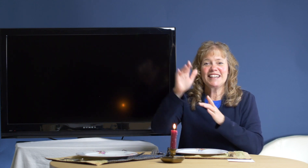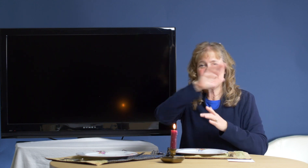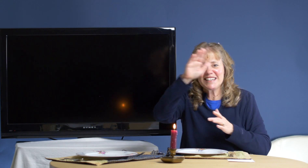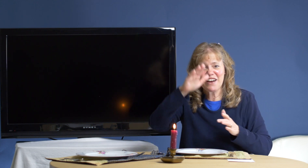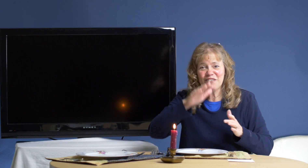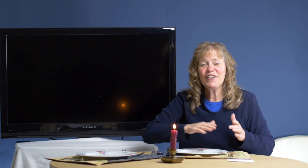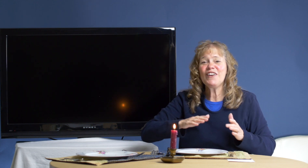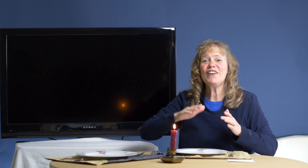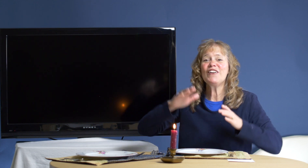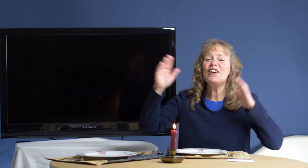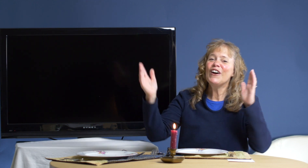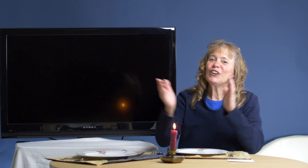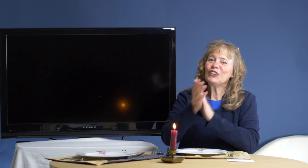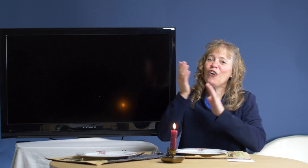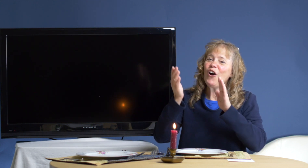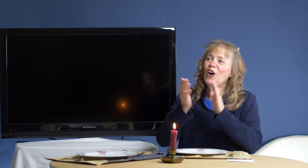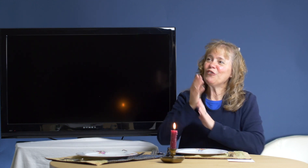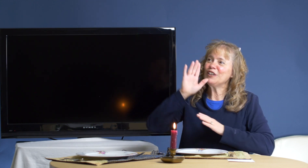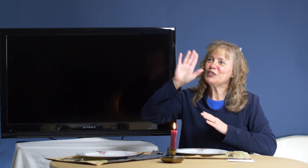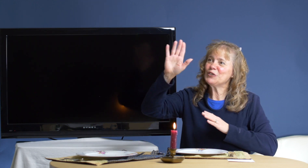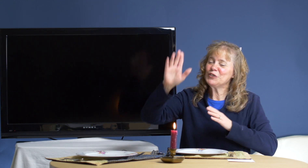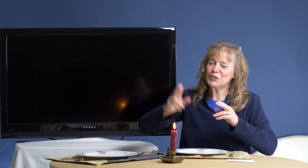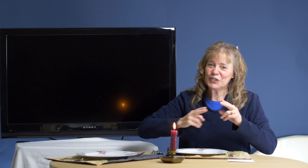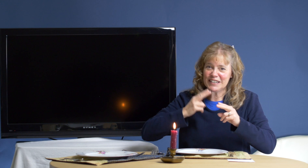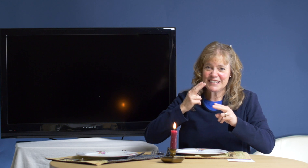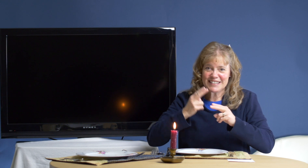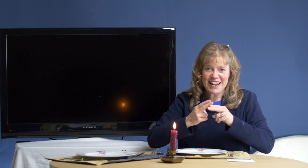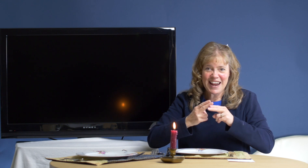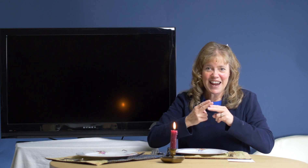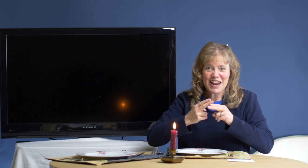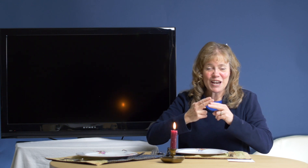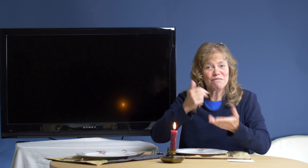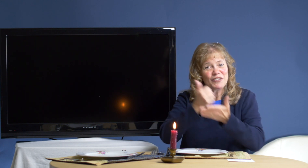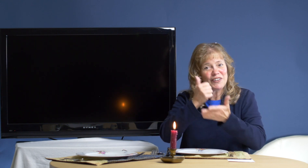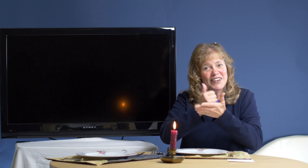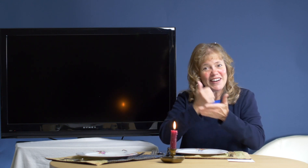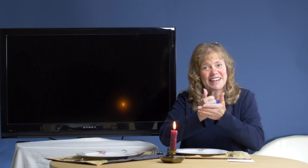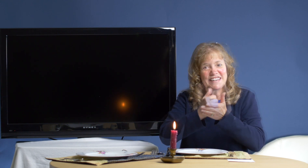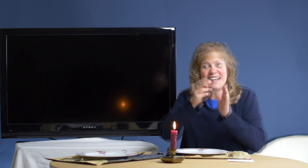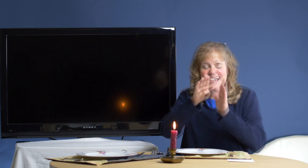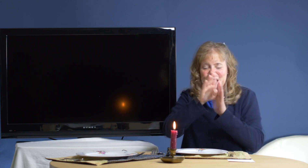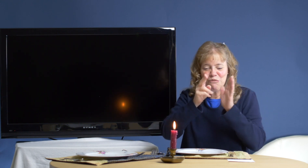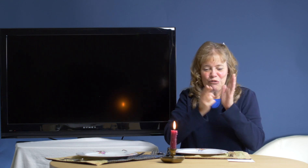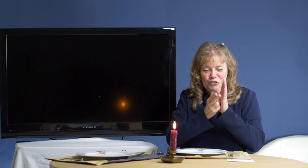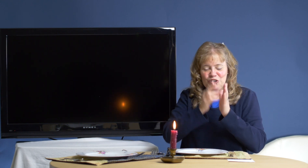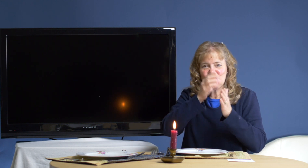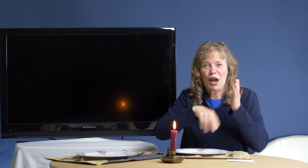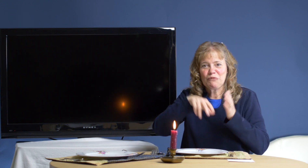never. Glory to his name. Good. Hebrews chapter